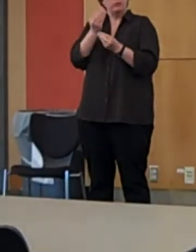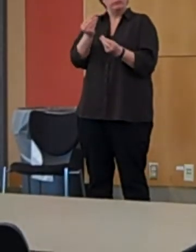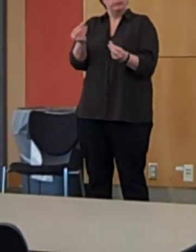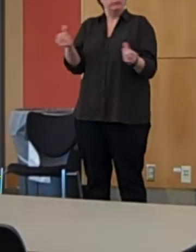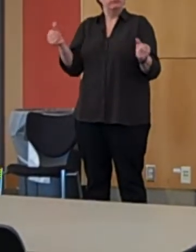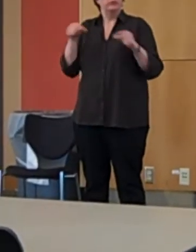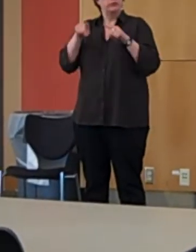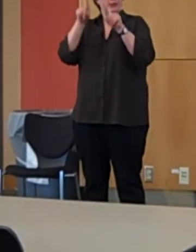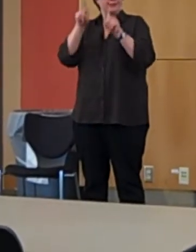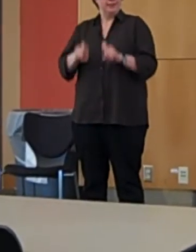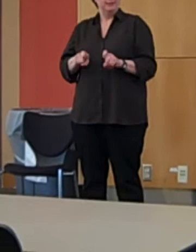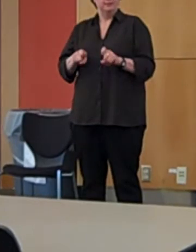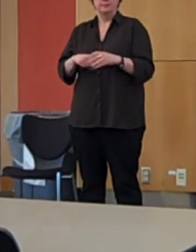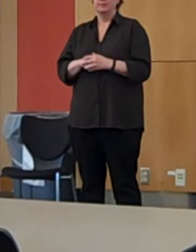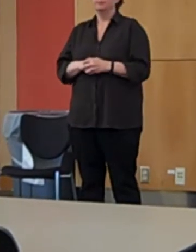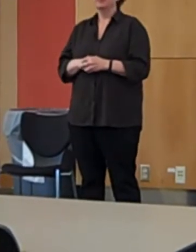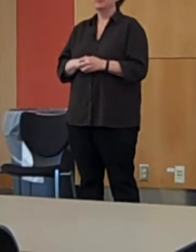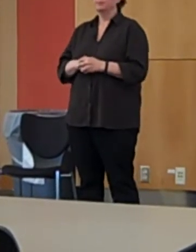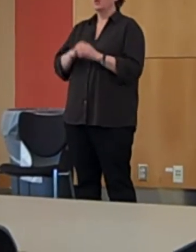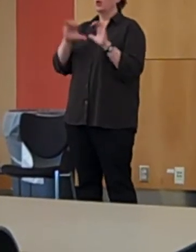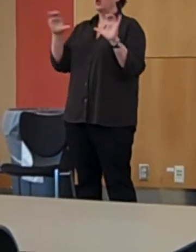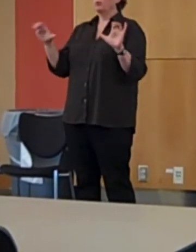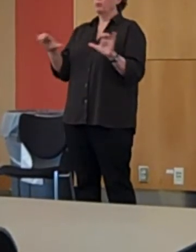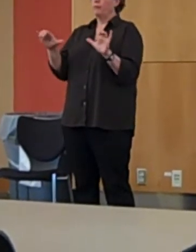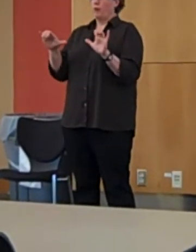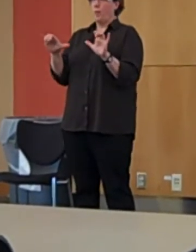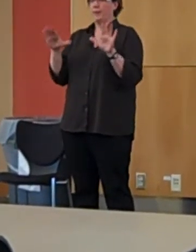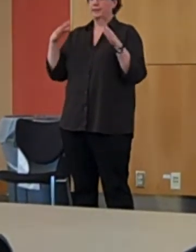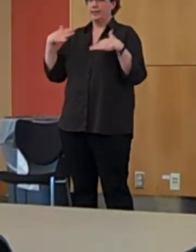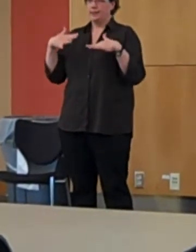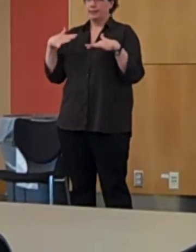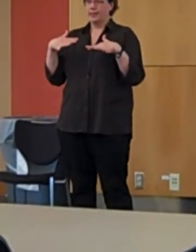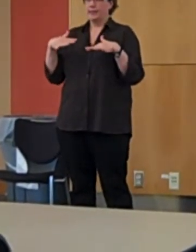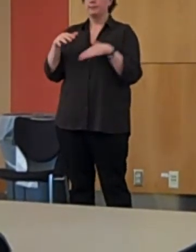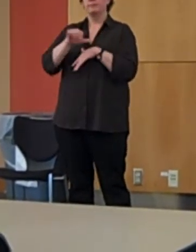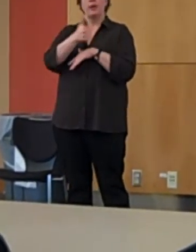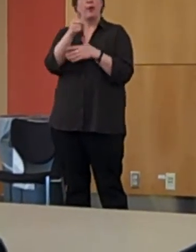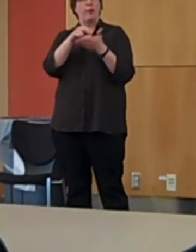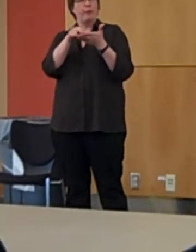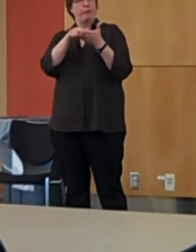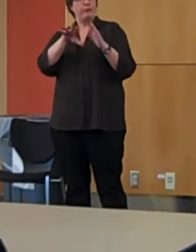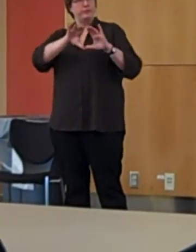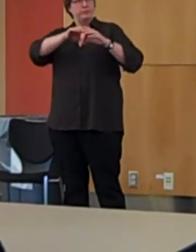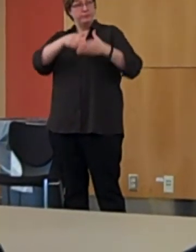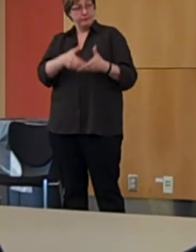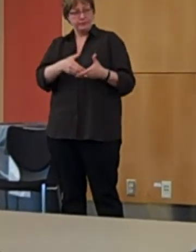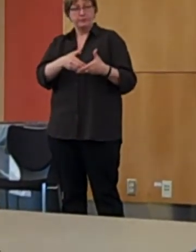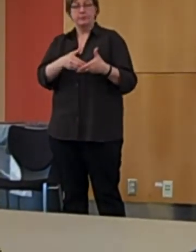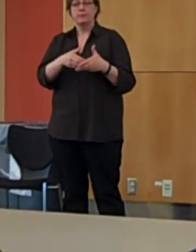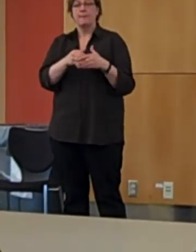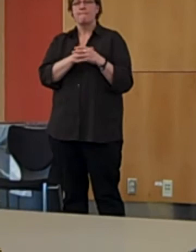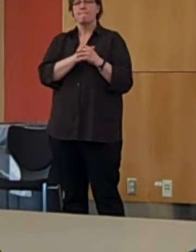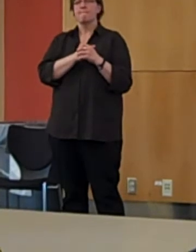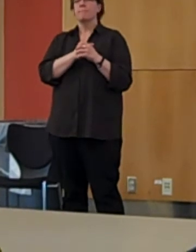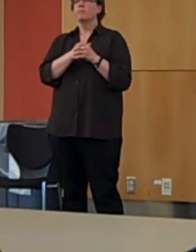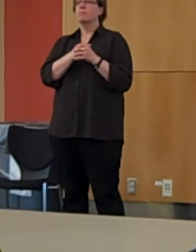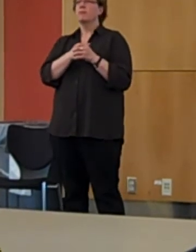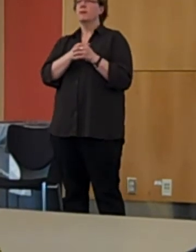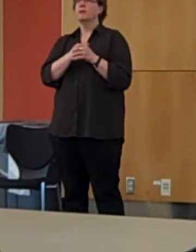In terms of performance anxiety, a study by Kassala, Shorter, Koch, Wyshek, and Schuyler suggested that the adoption